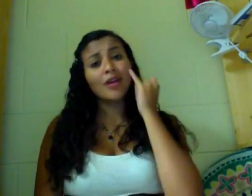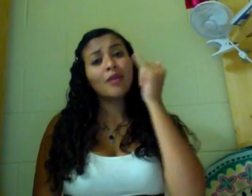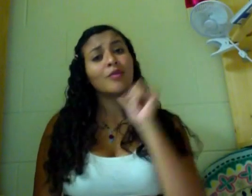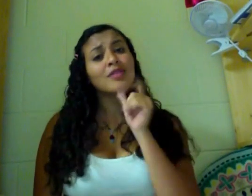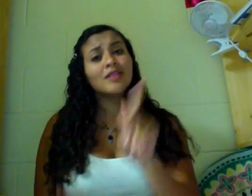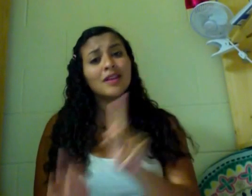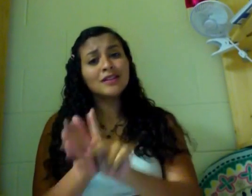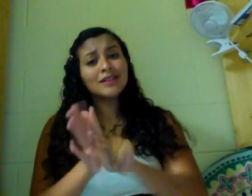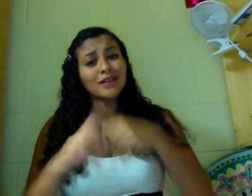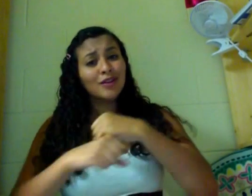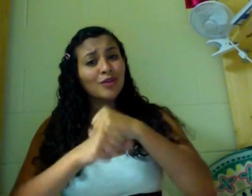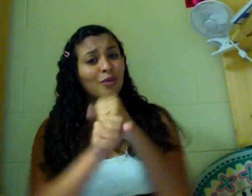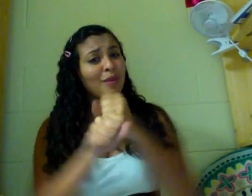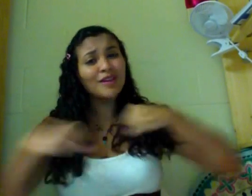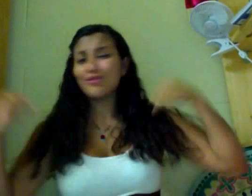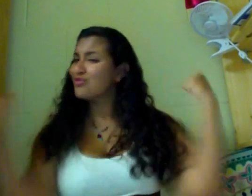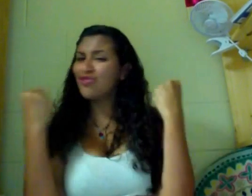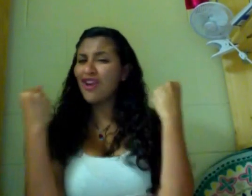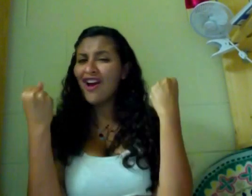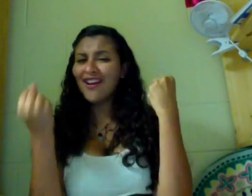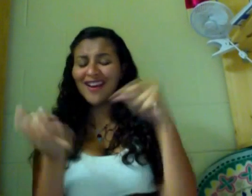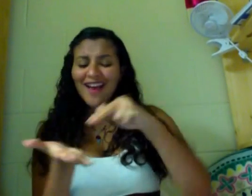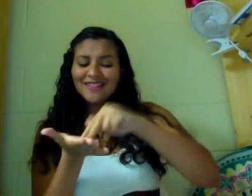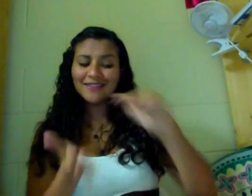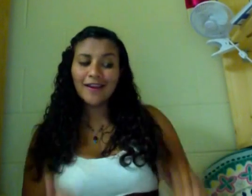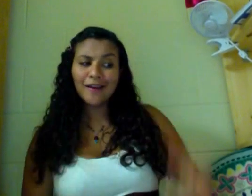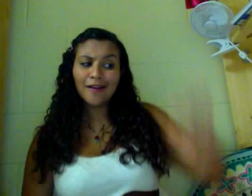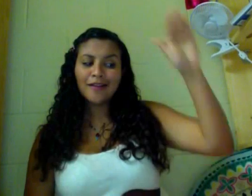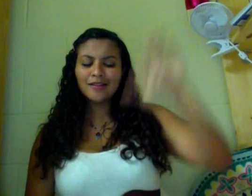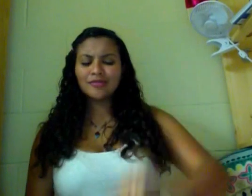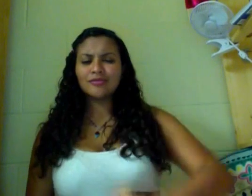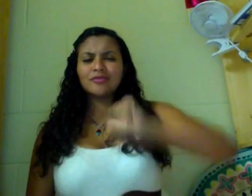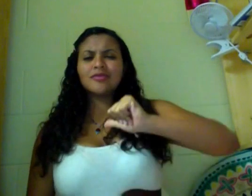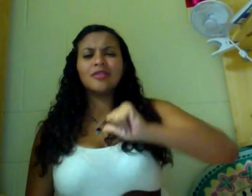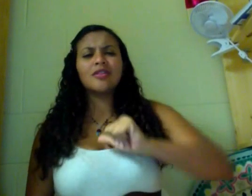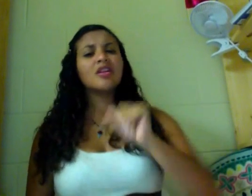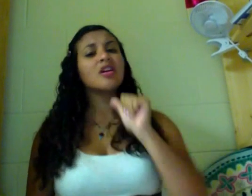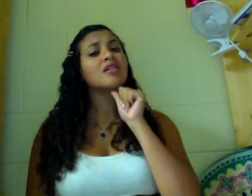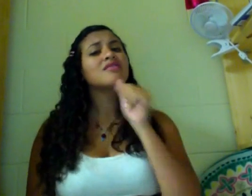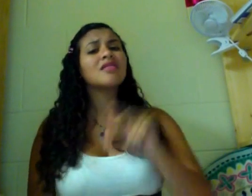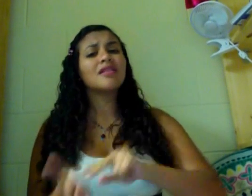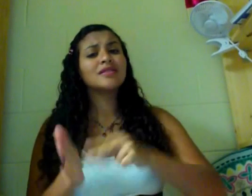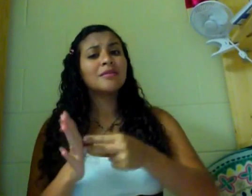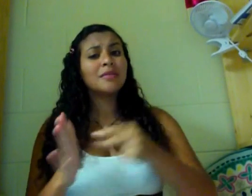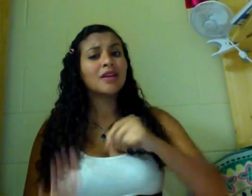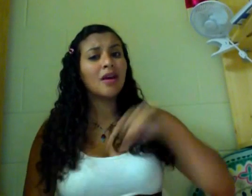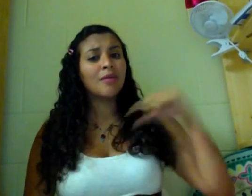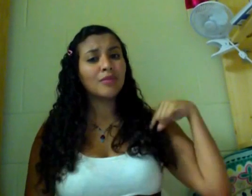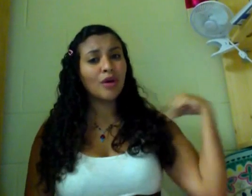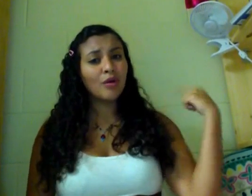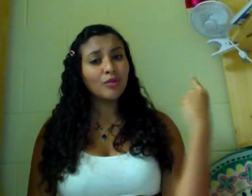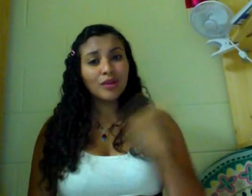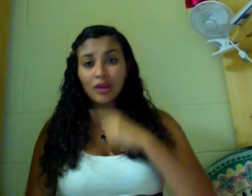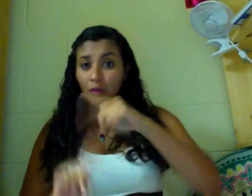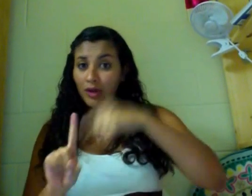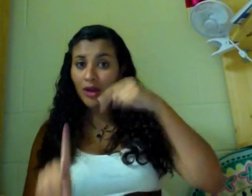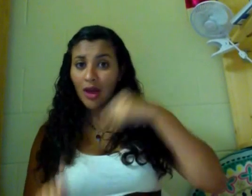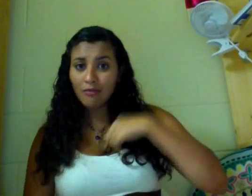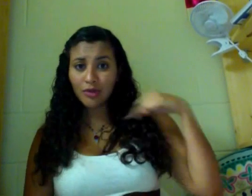What doesn't kill you makes you stronger, stand a little taller Doesn't mean I'm lonely when I'm